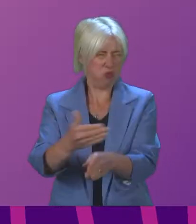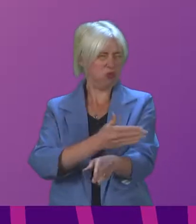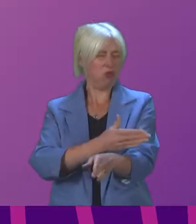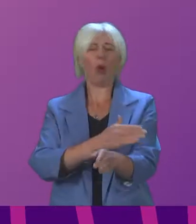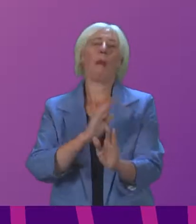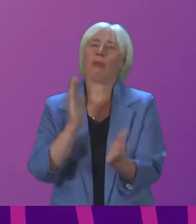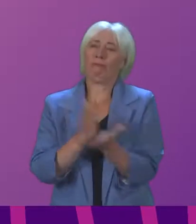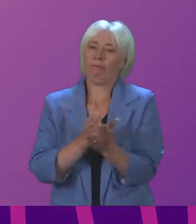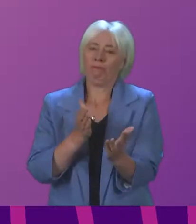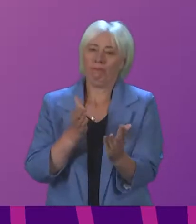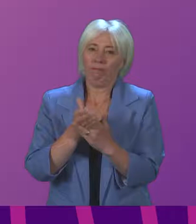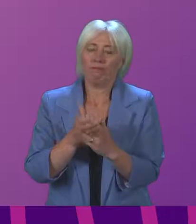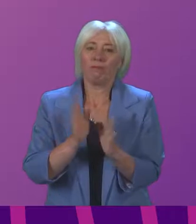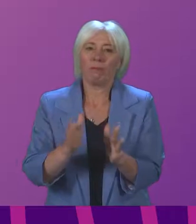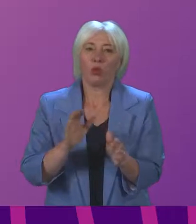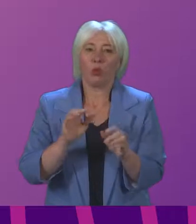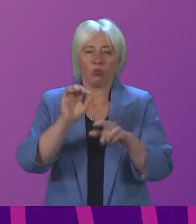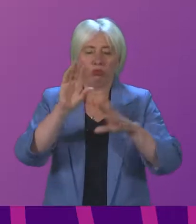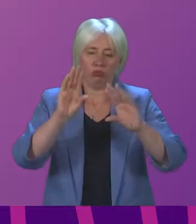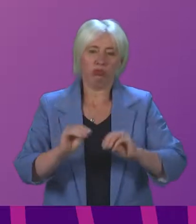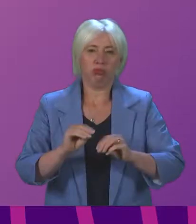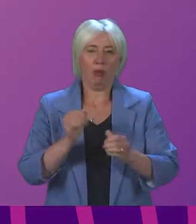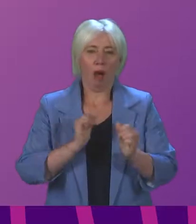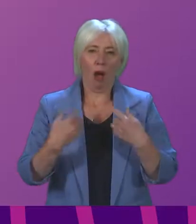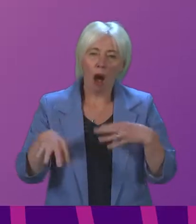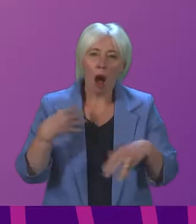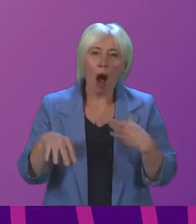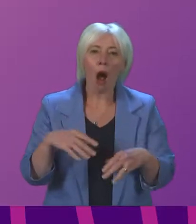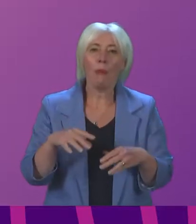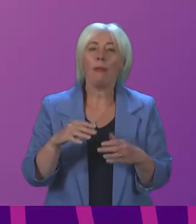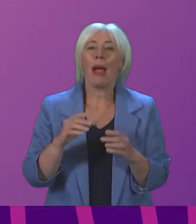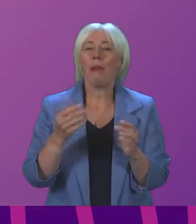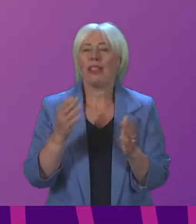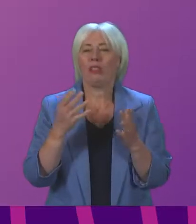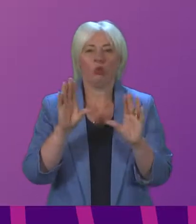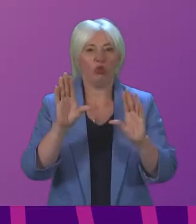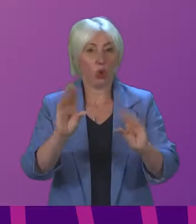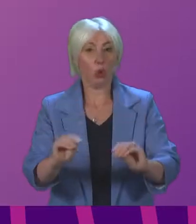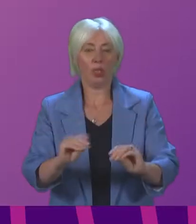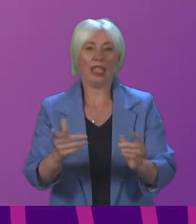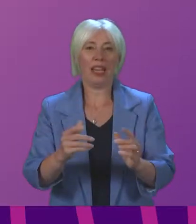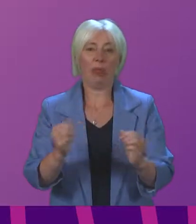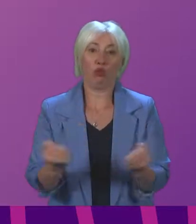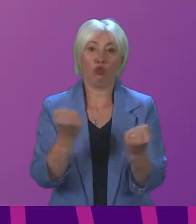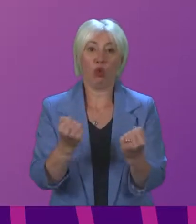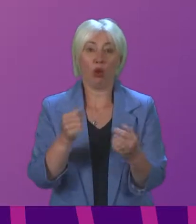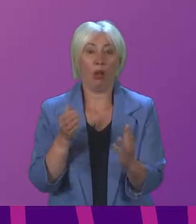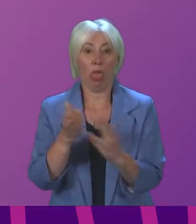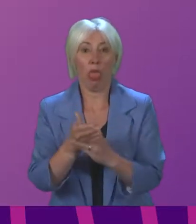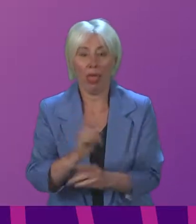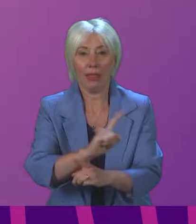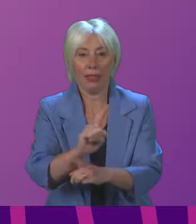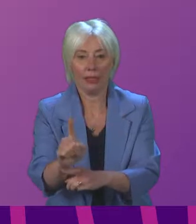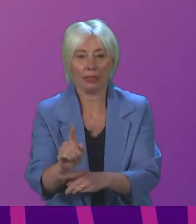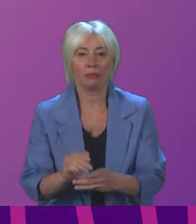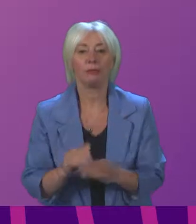is needed to prevent harm and reduce the need for stronger intervention later. Presiding Officer, we need to learn